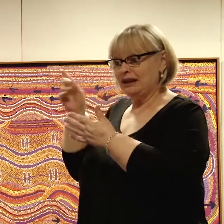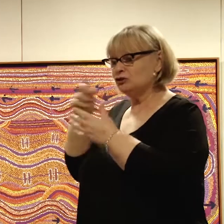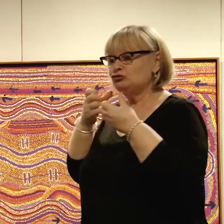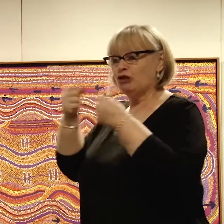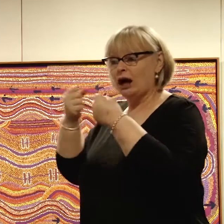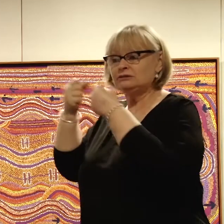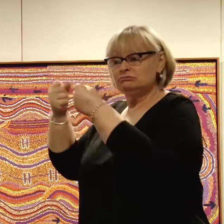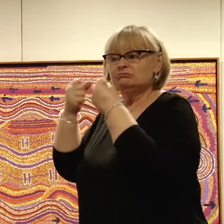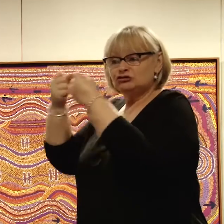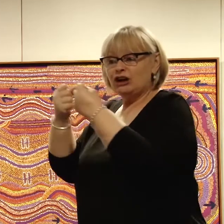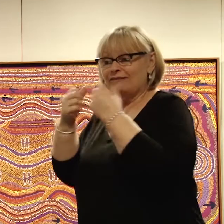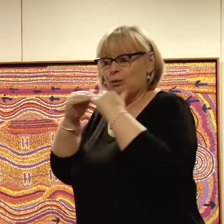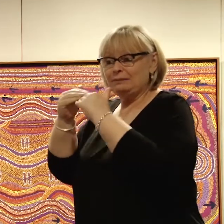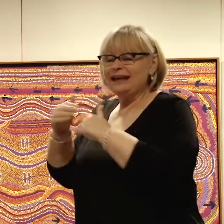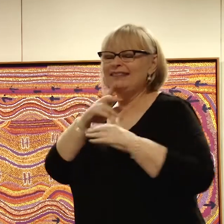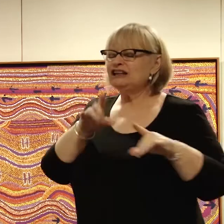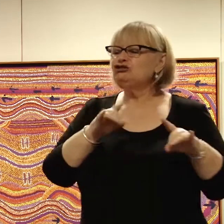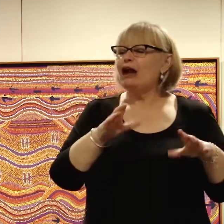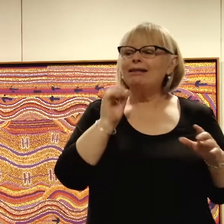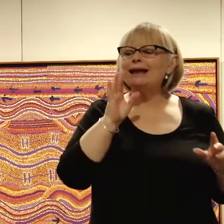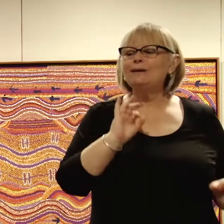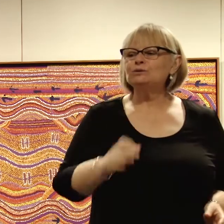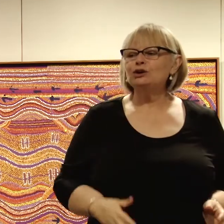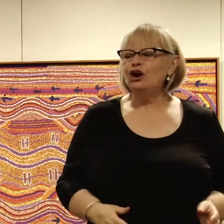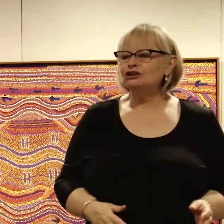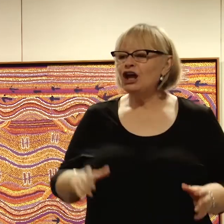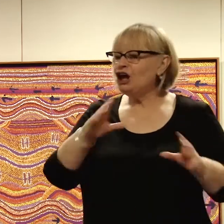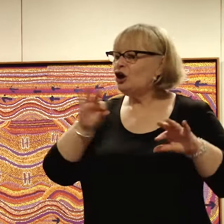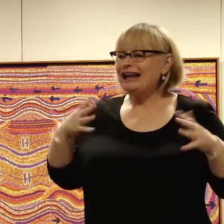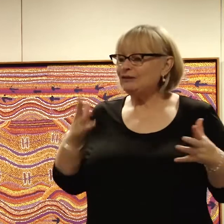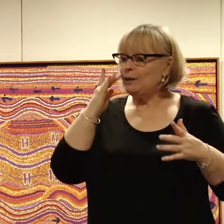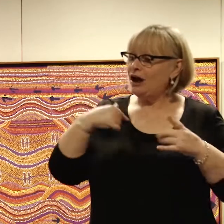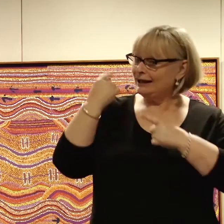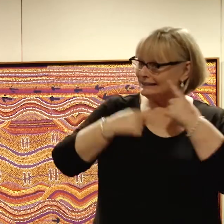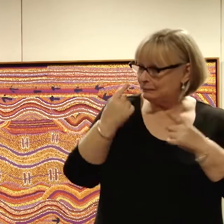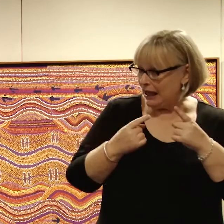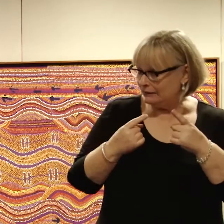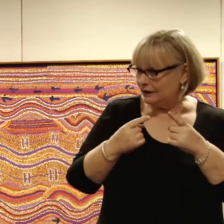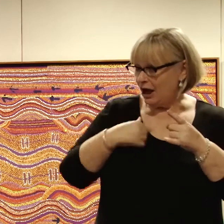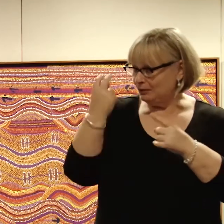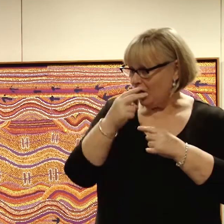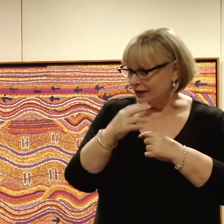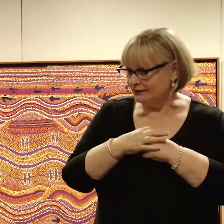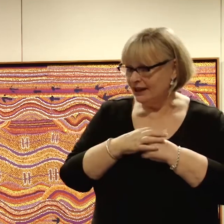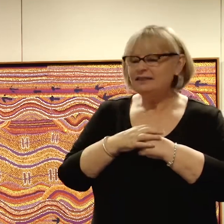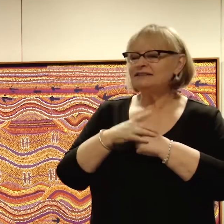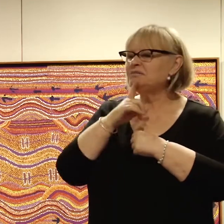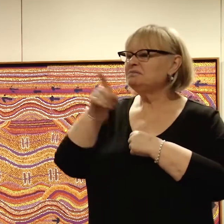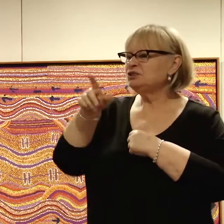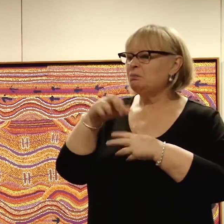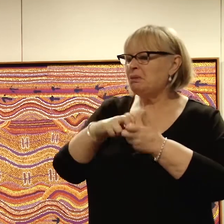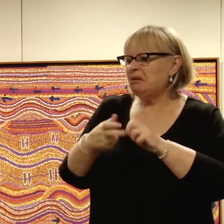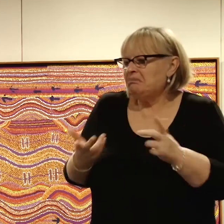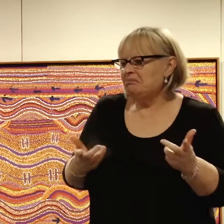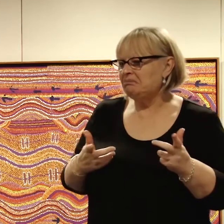to town and gig to gig, the Australian comedians were not. Not even when I'd explain my disability would they assist. That's your problem would be their